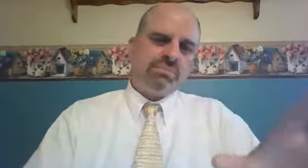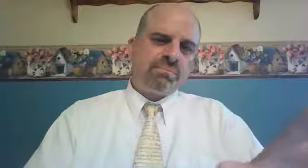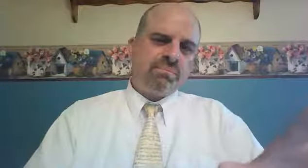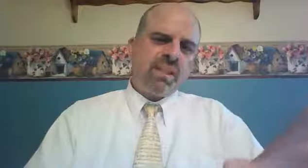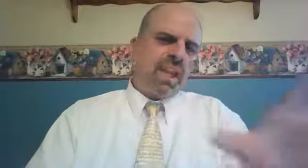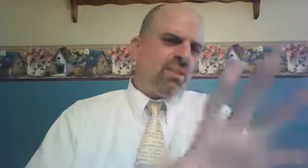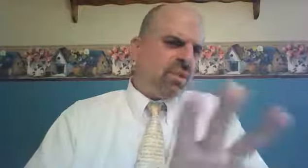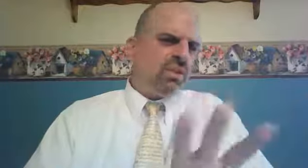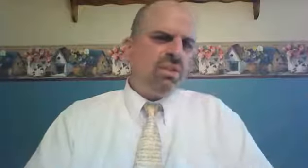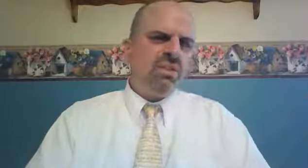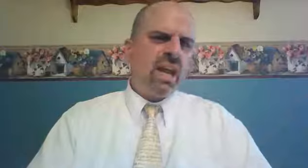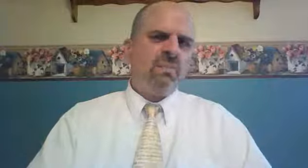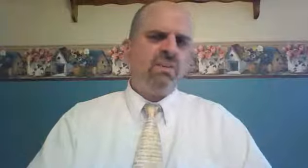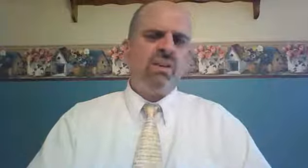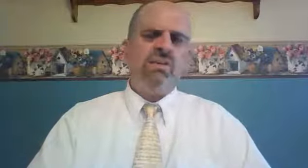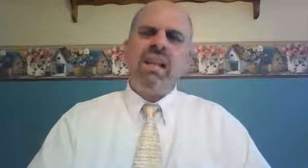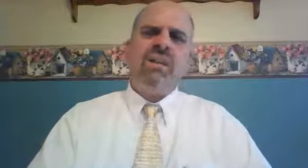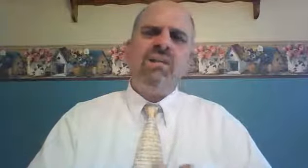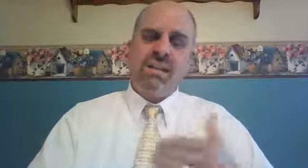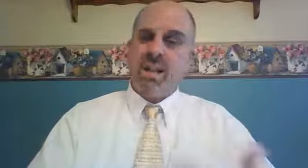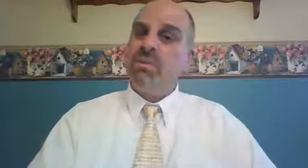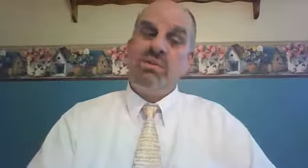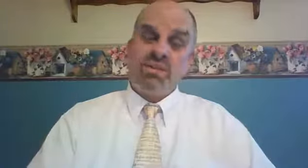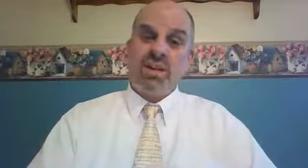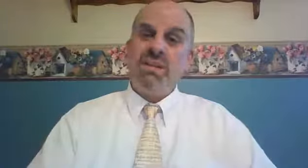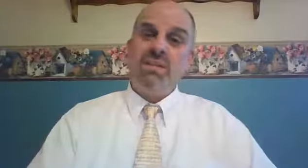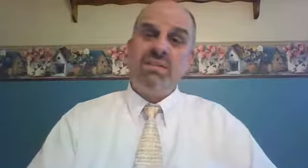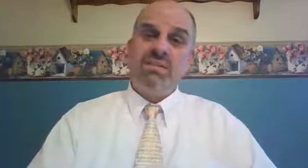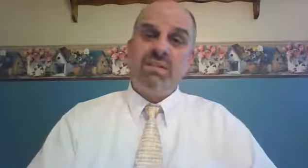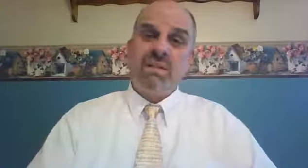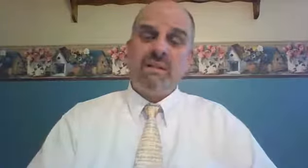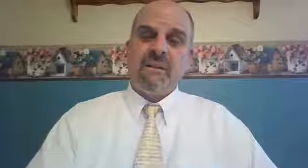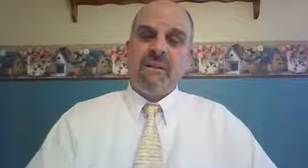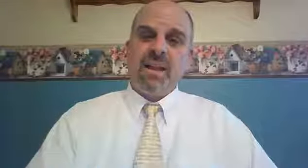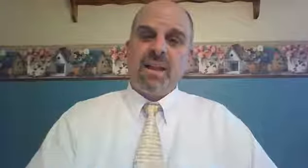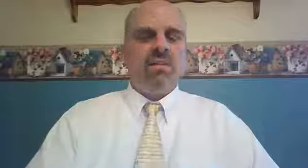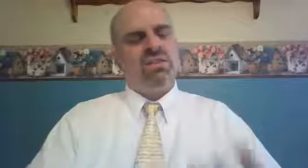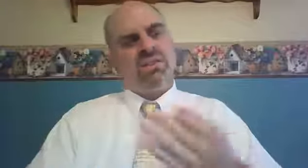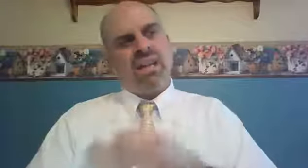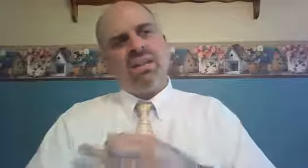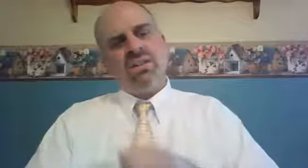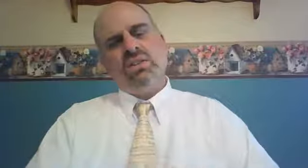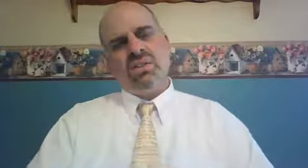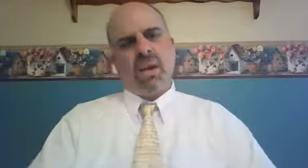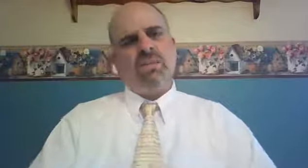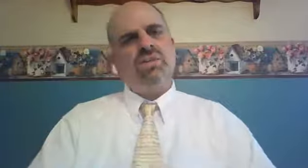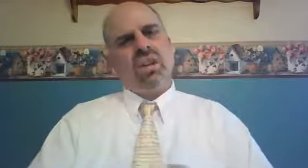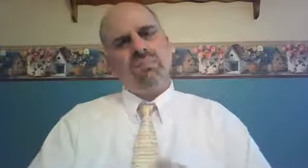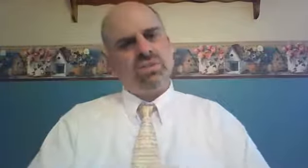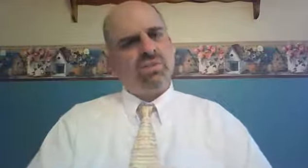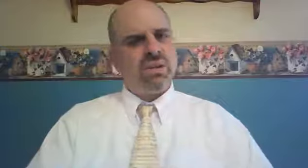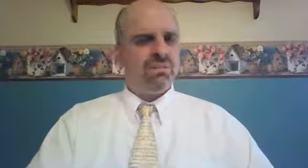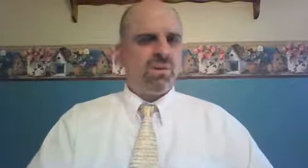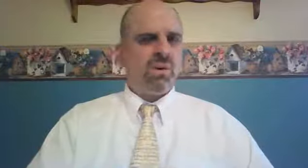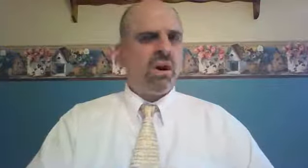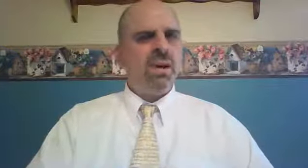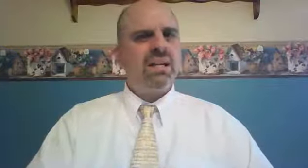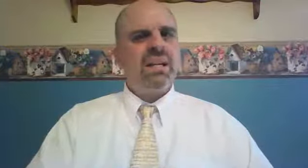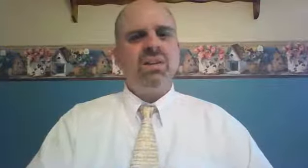at the first two chapters of Love Demonstrated. The second two chapters, chapters three and four, I want to take